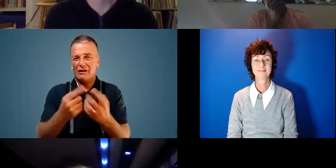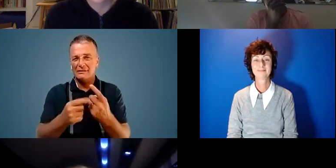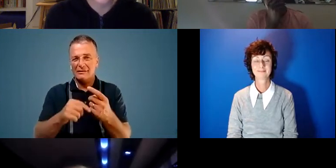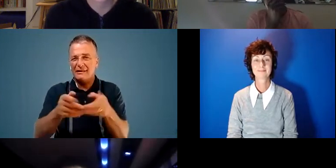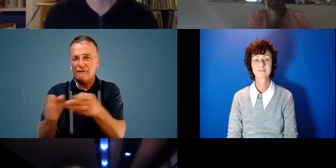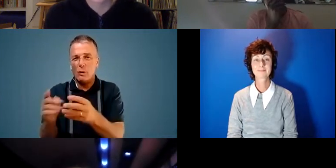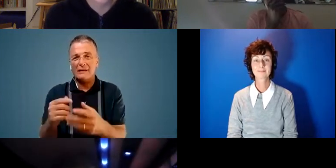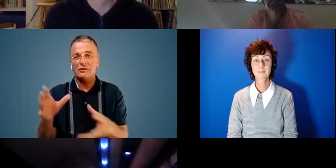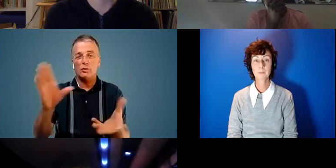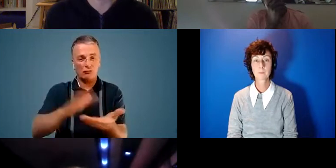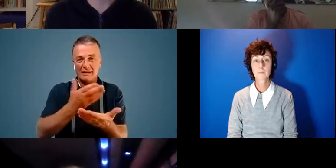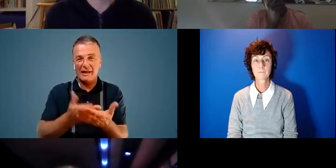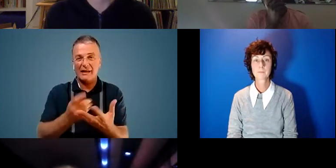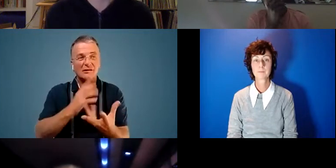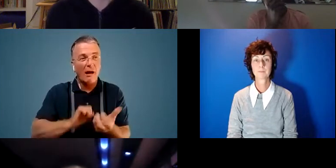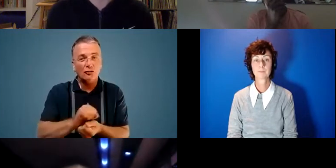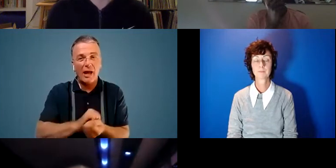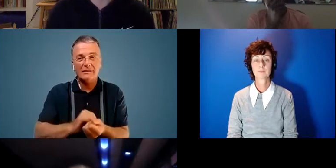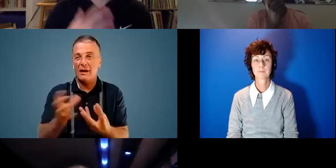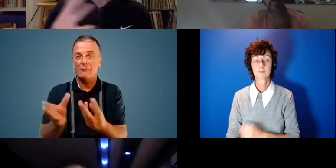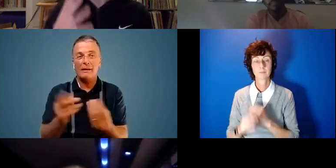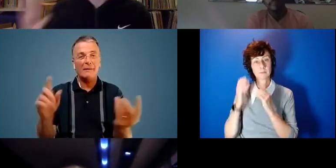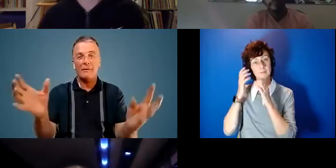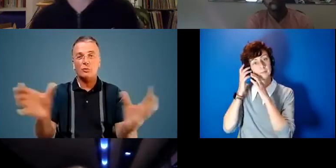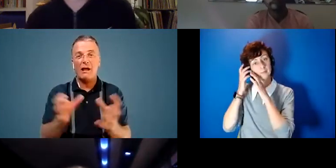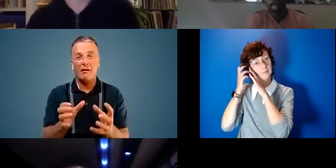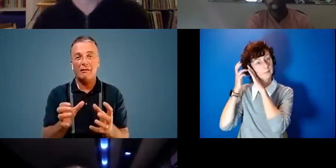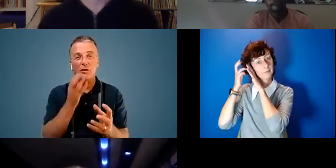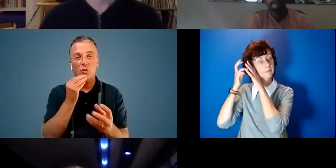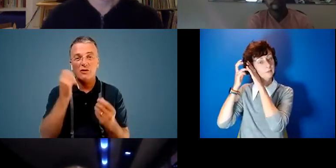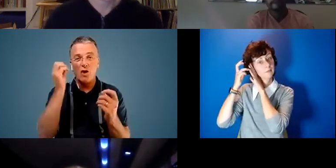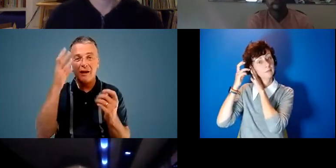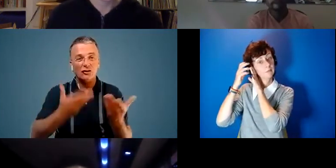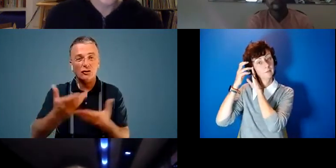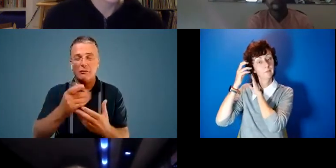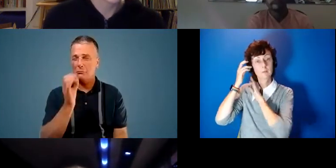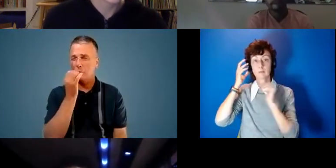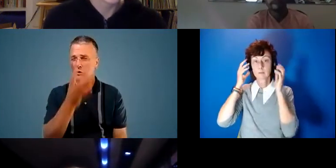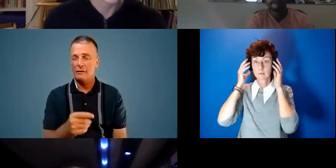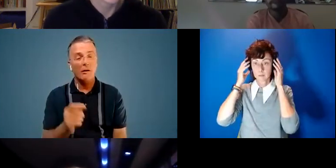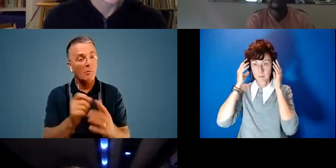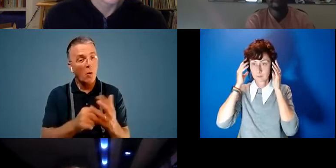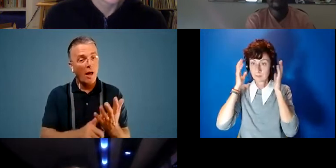translating digesting bringing people together forming these new knowledge as beautifully said um paula